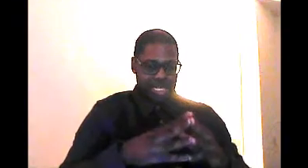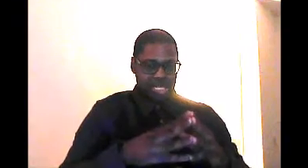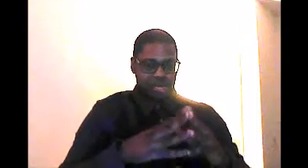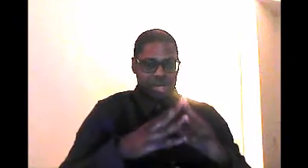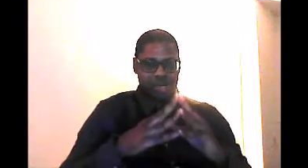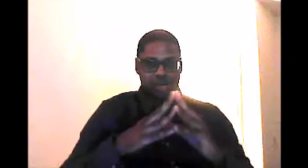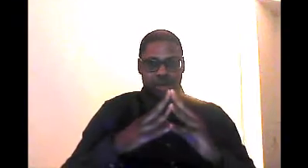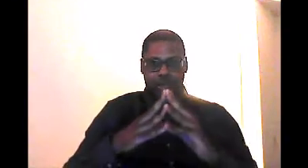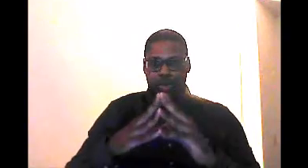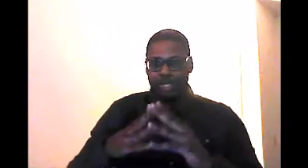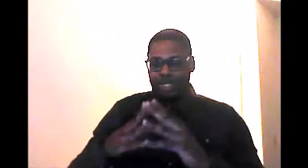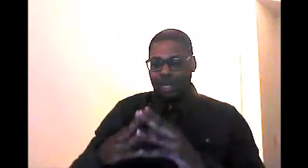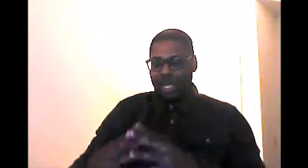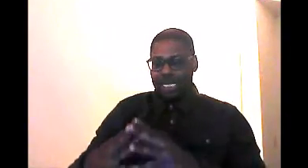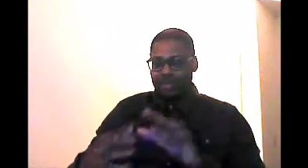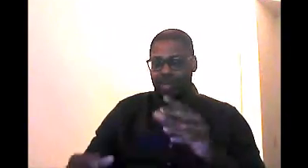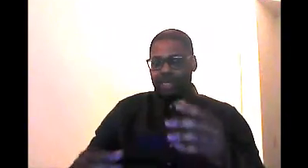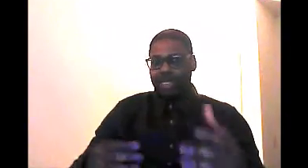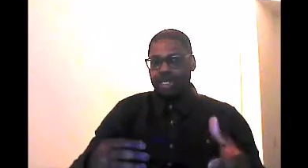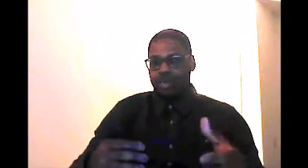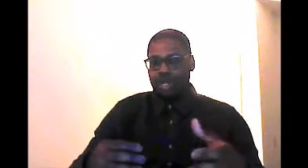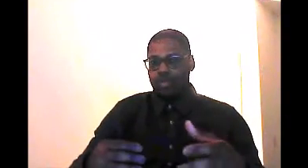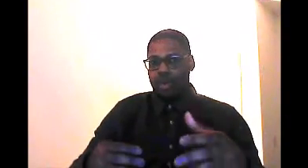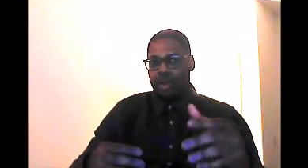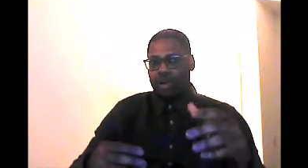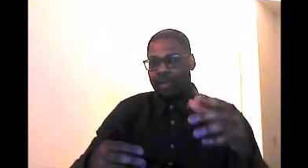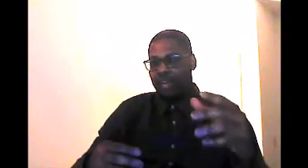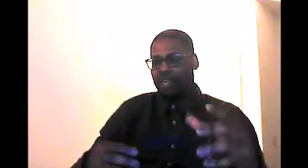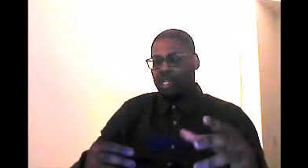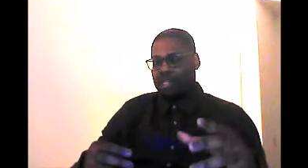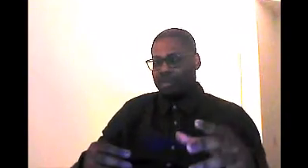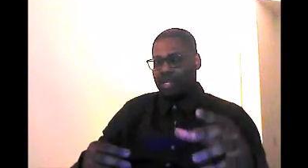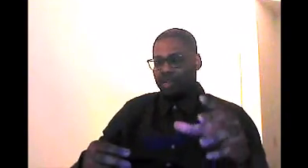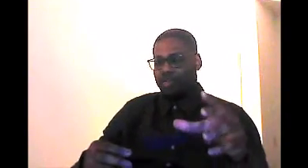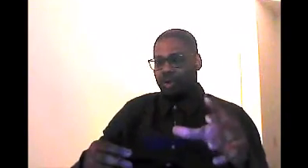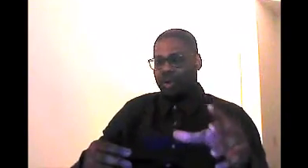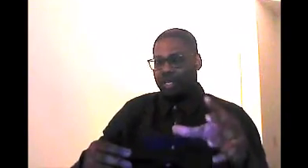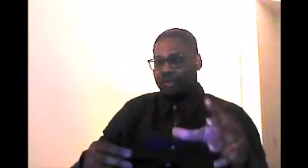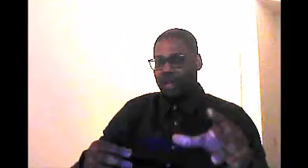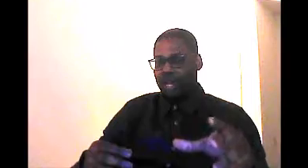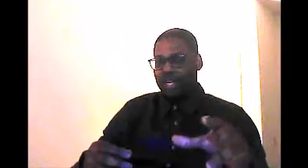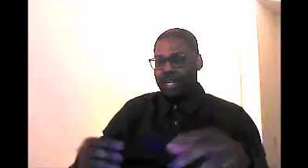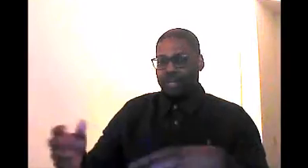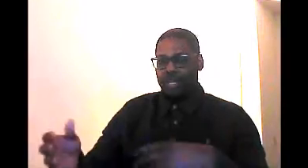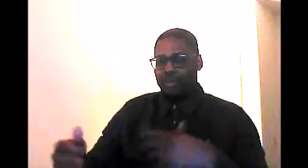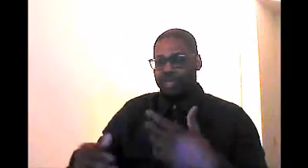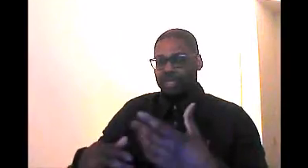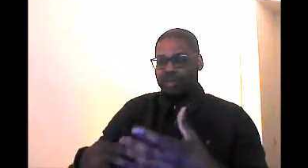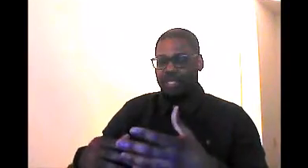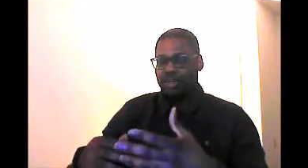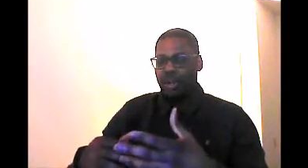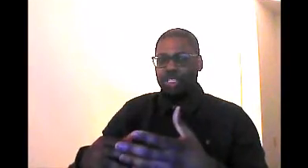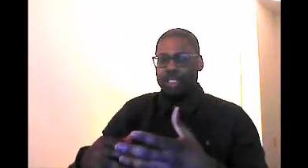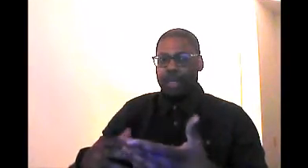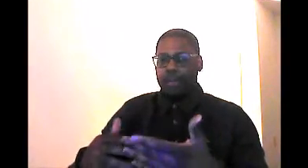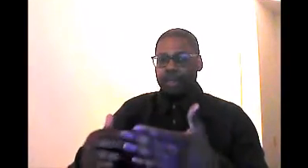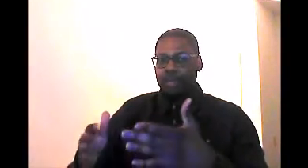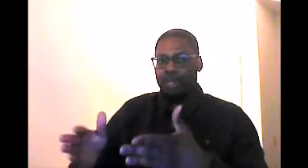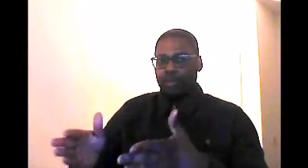on tests, but they do well on quizzes. I can have conversations with them about a math concept, and they do perfectly fine. They're able to explain their logic, but you get